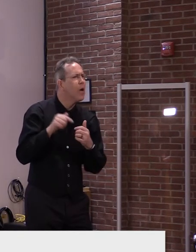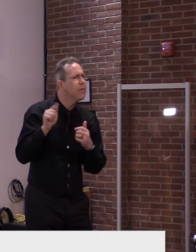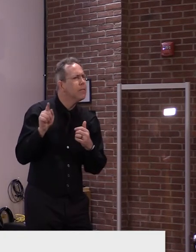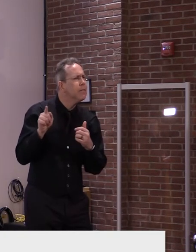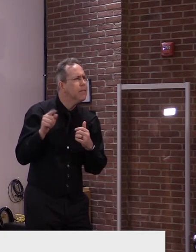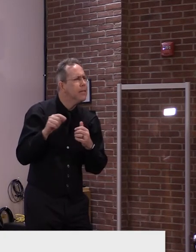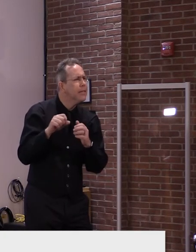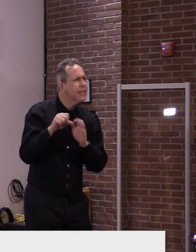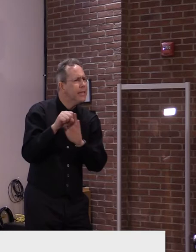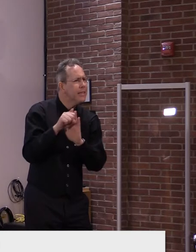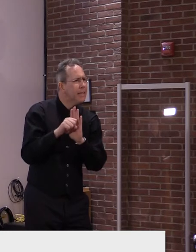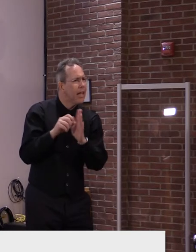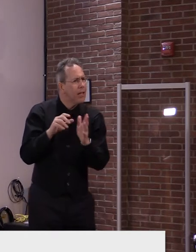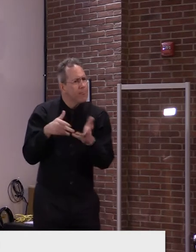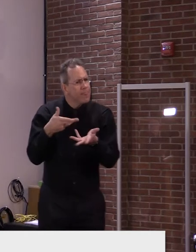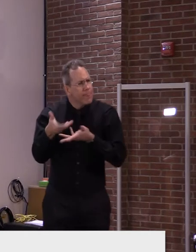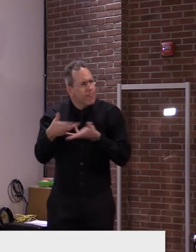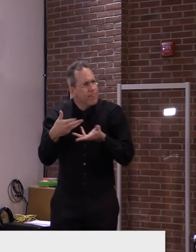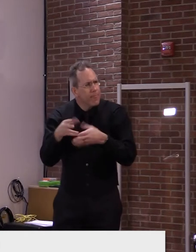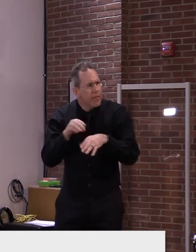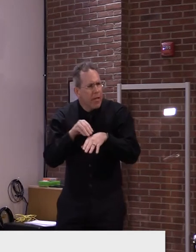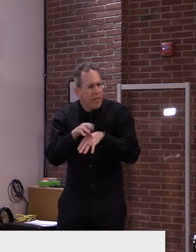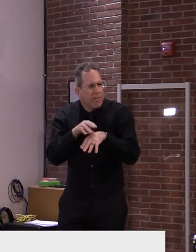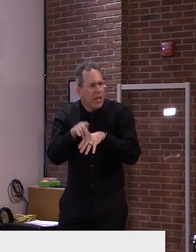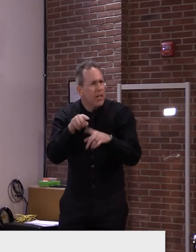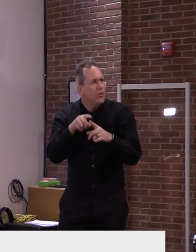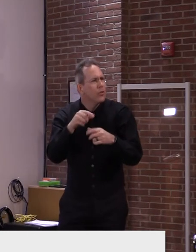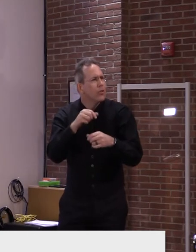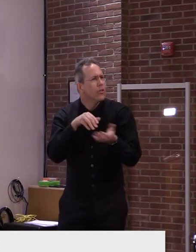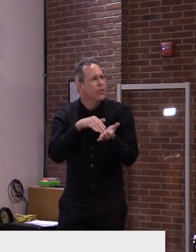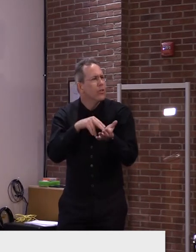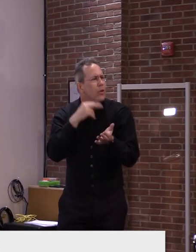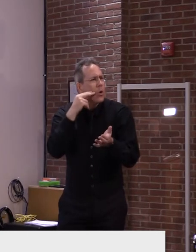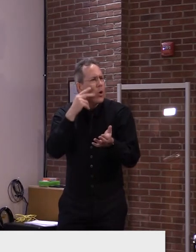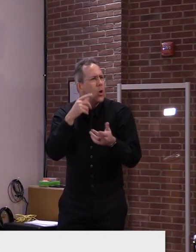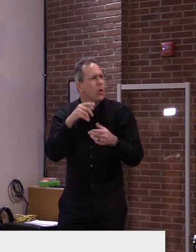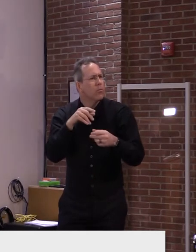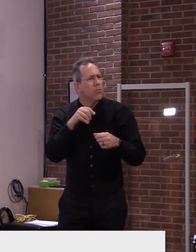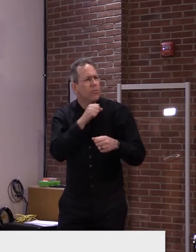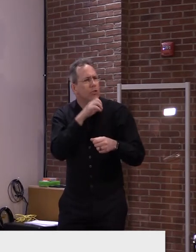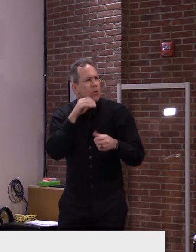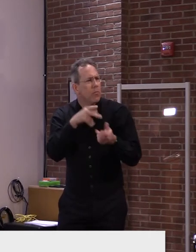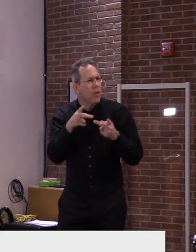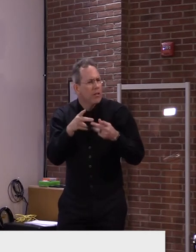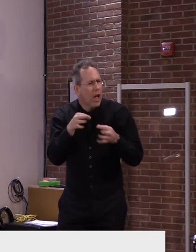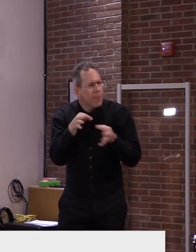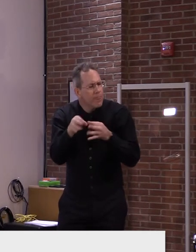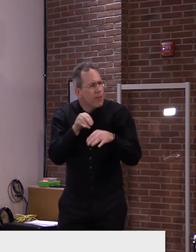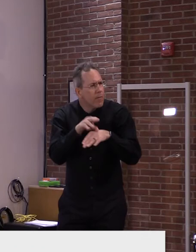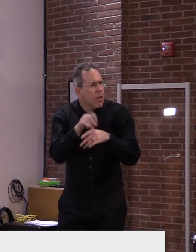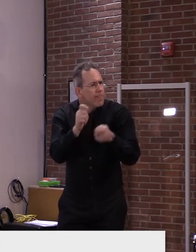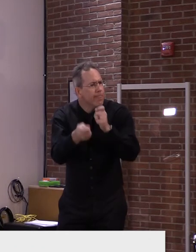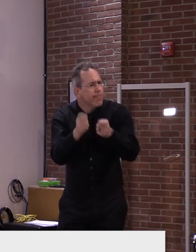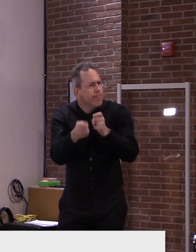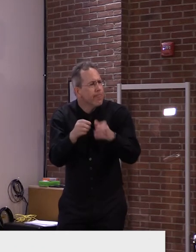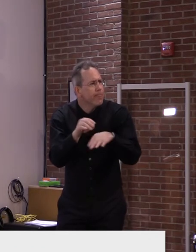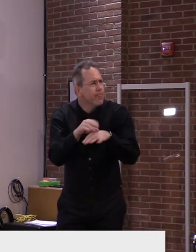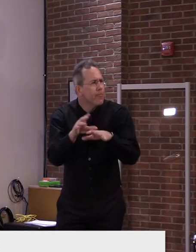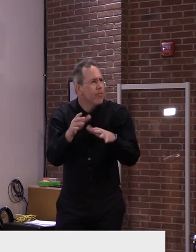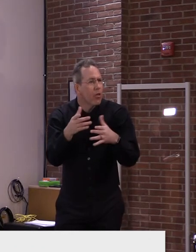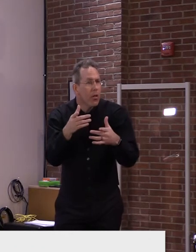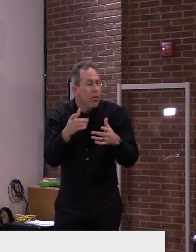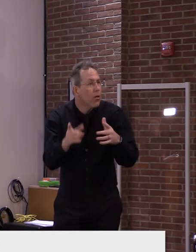certain measures that they roll out? Are you going to be giving them specific, like, here's what we recommend you do? Or is it the type of thing where each facility